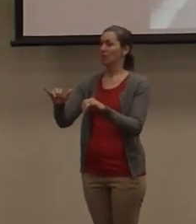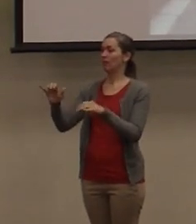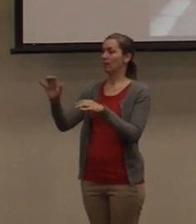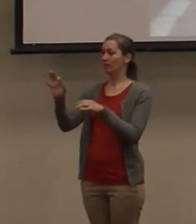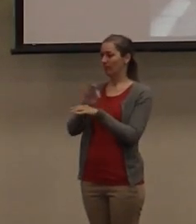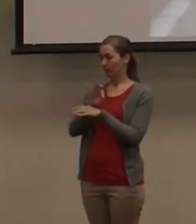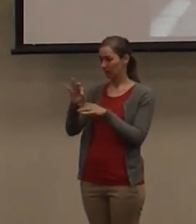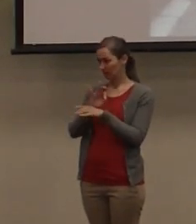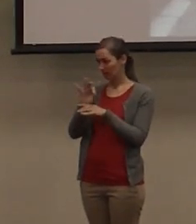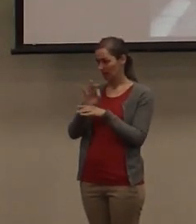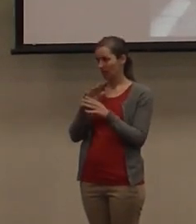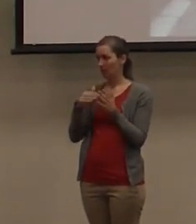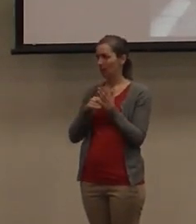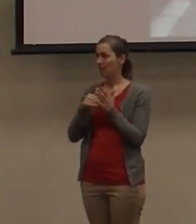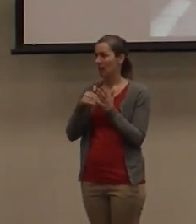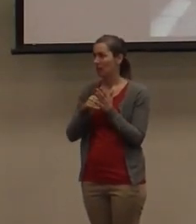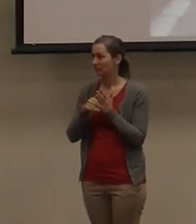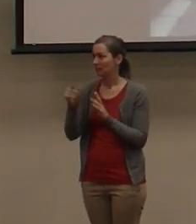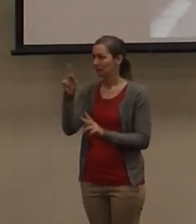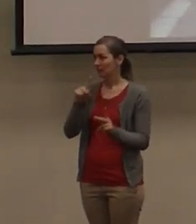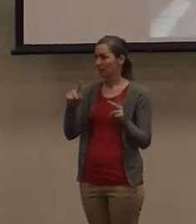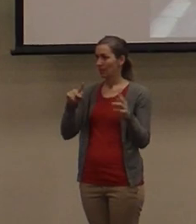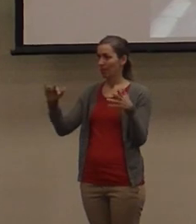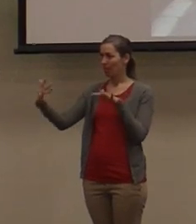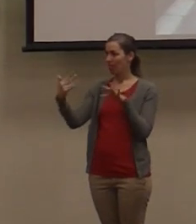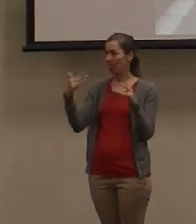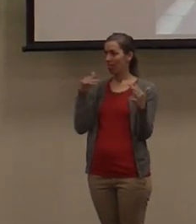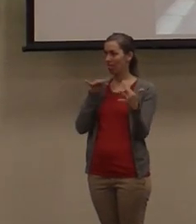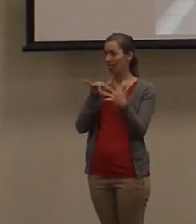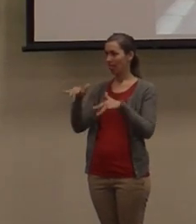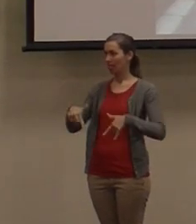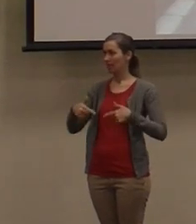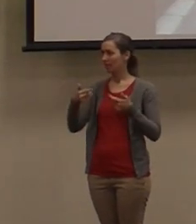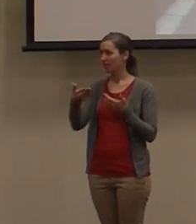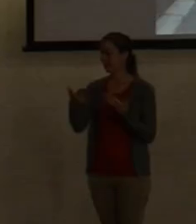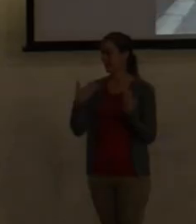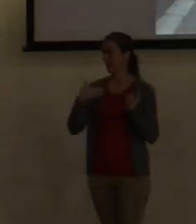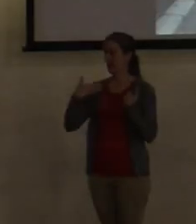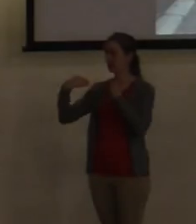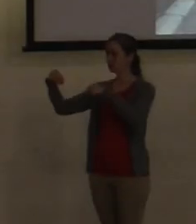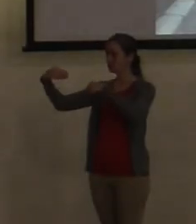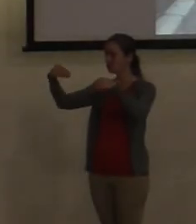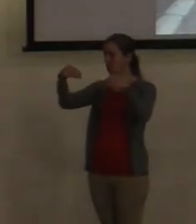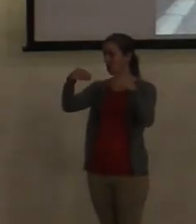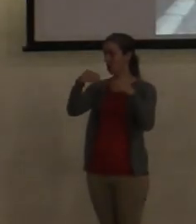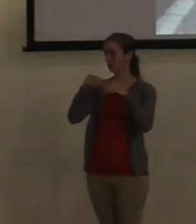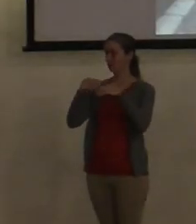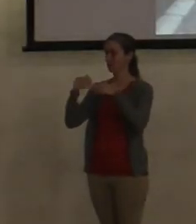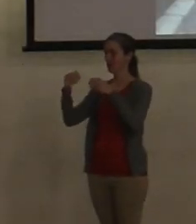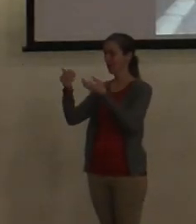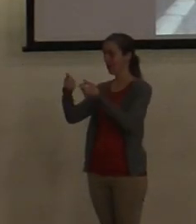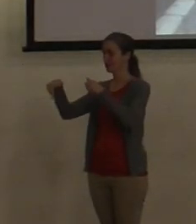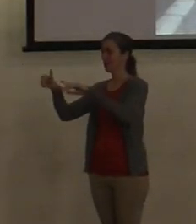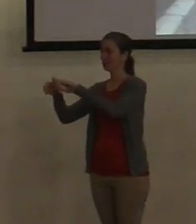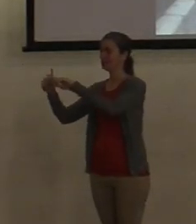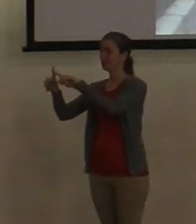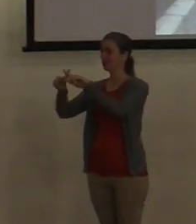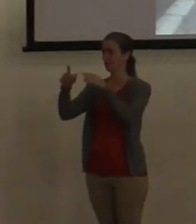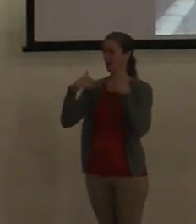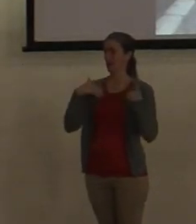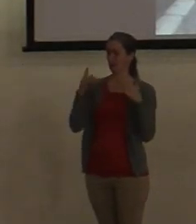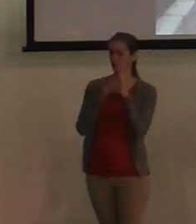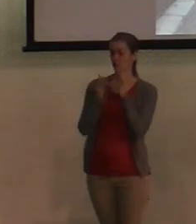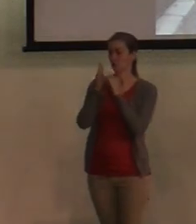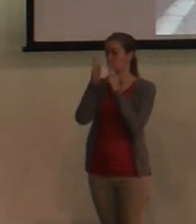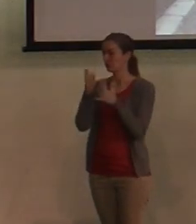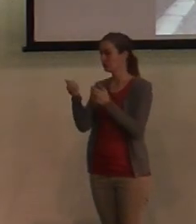thousands of people living in old Jerusalem, and there's shops, and there's different areas, and there's a Christian quarter, there's a